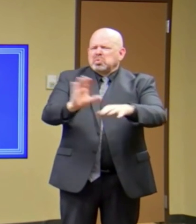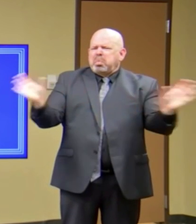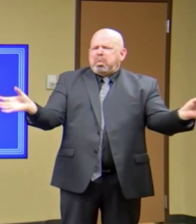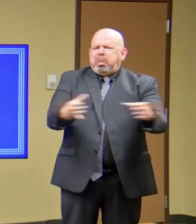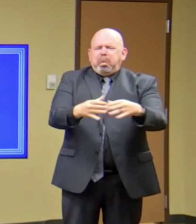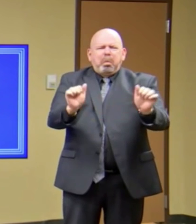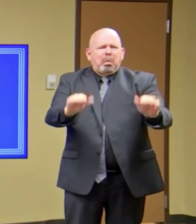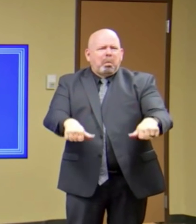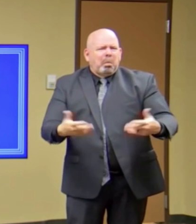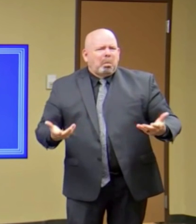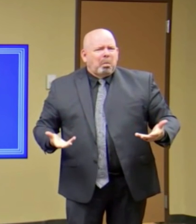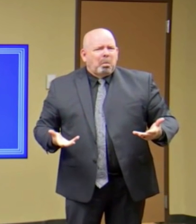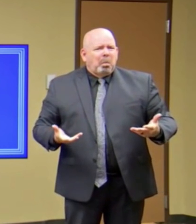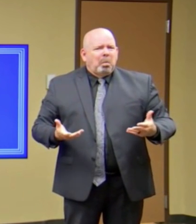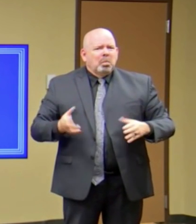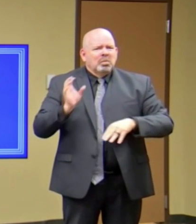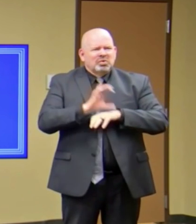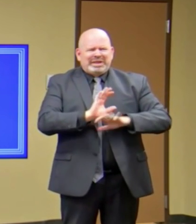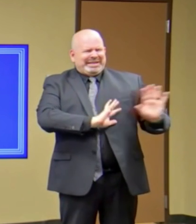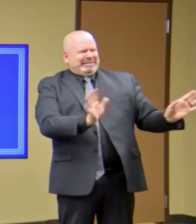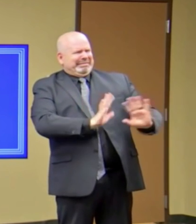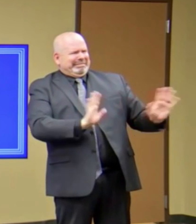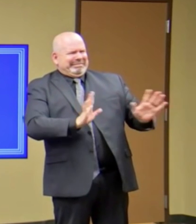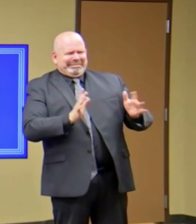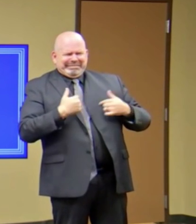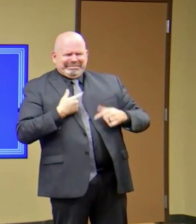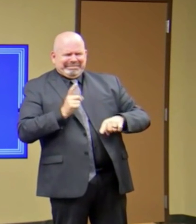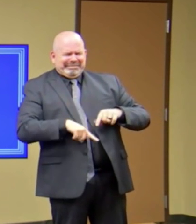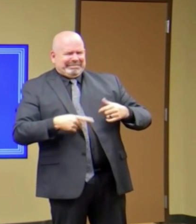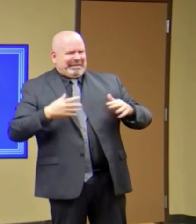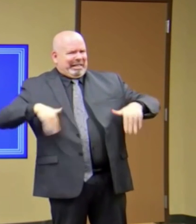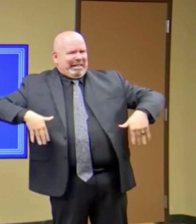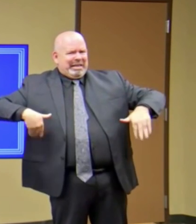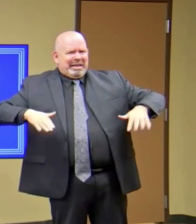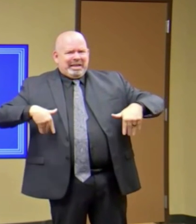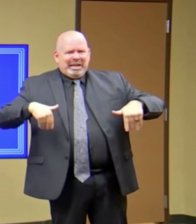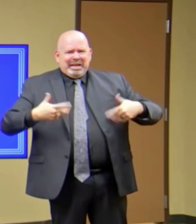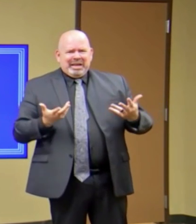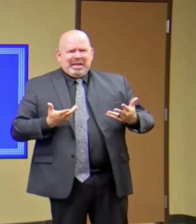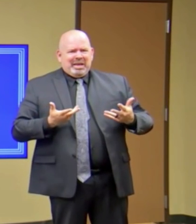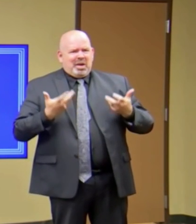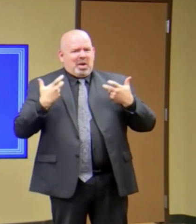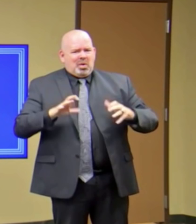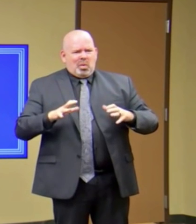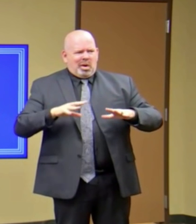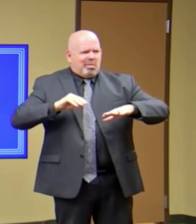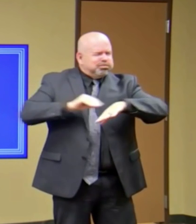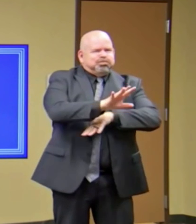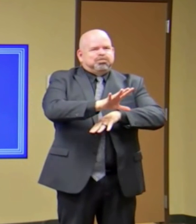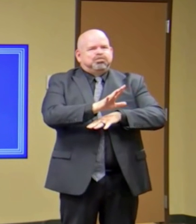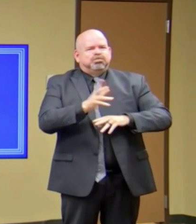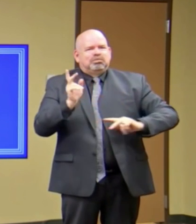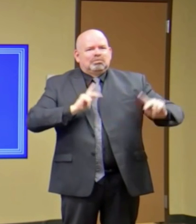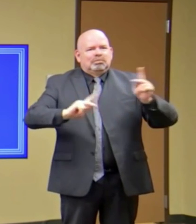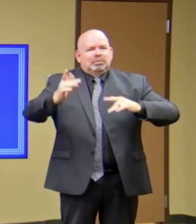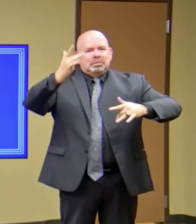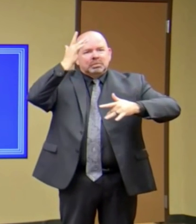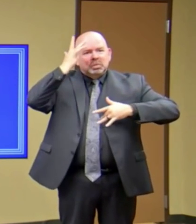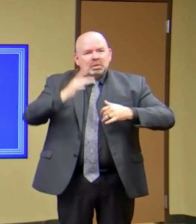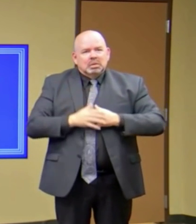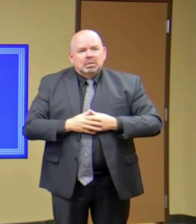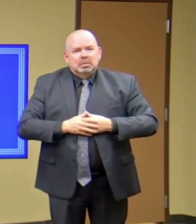shouldn't have in-person worship. And so you saw that many, many, you saw all the imams at the beginning of Ramadan. You saw the Catholic